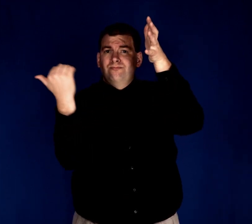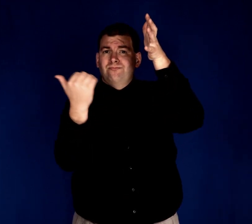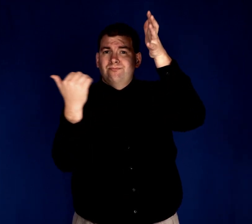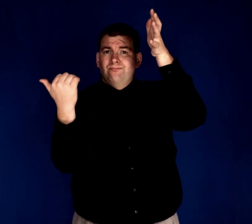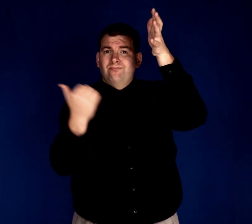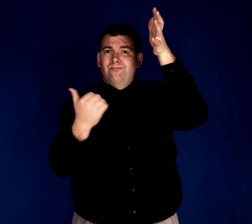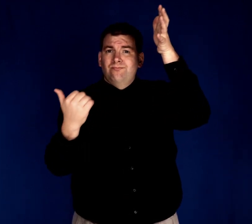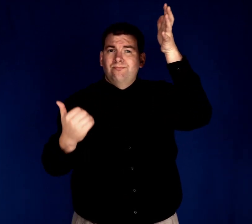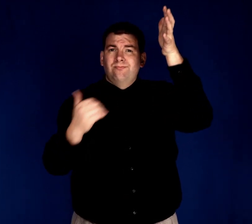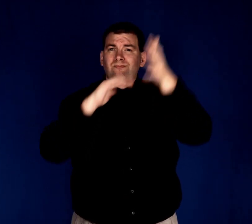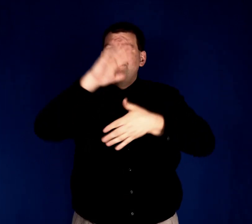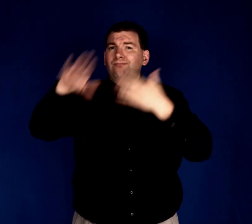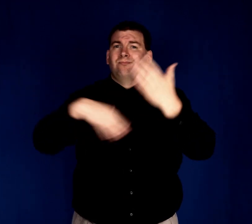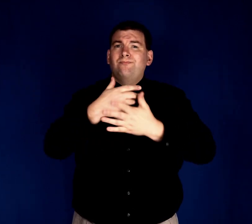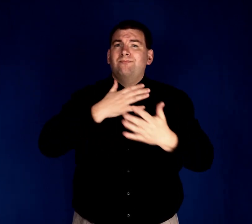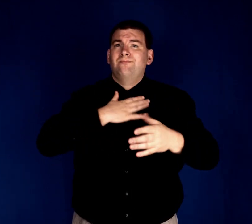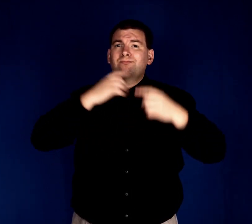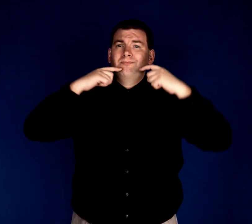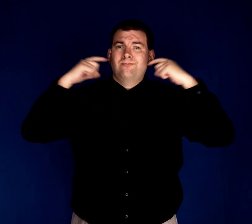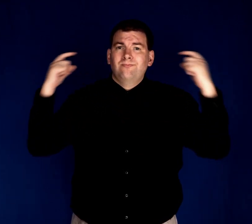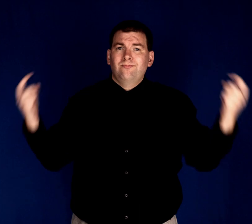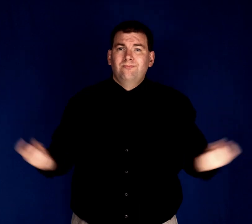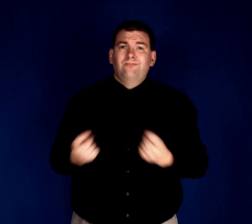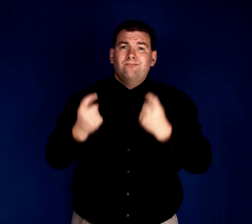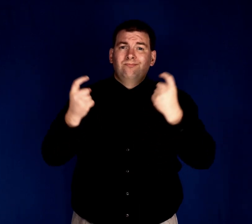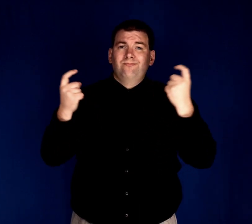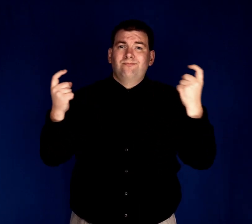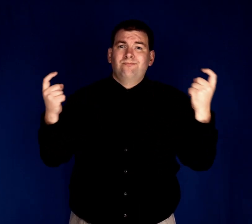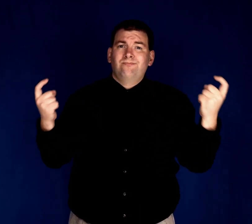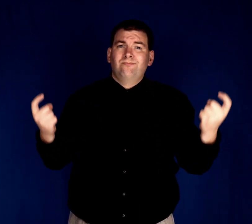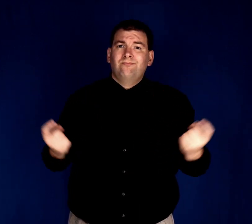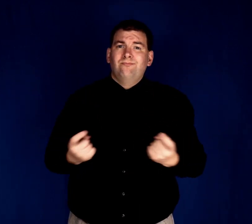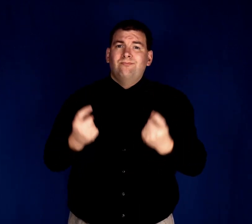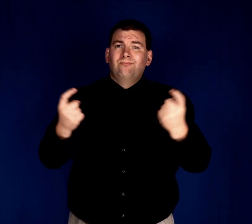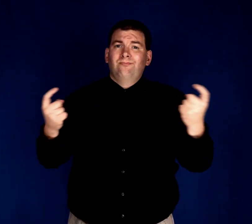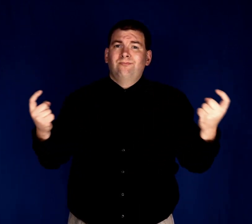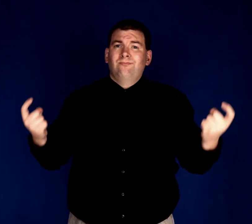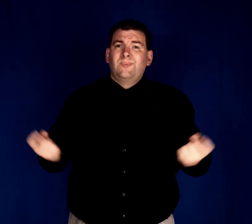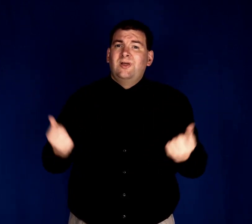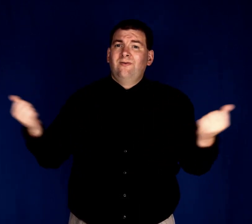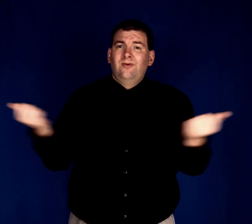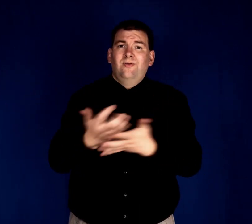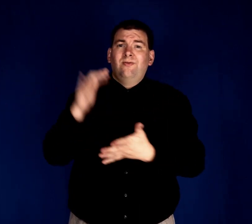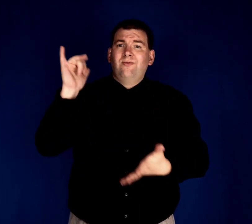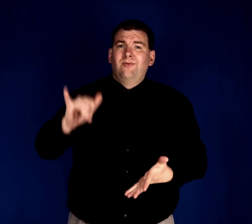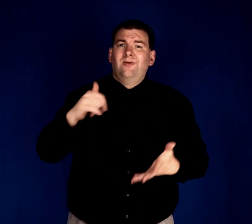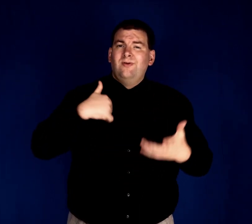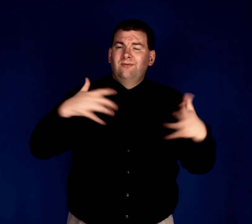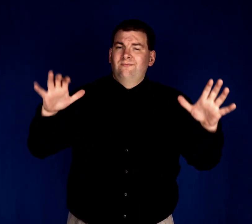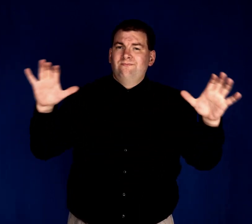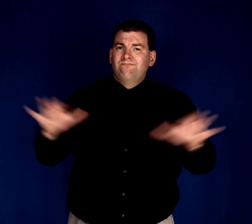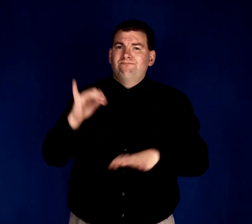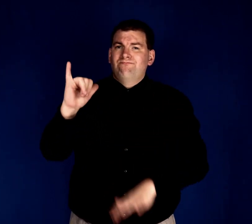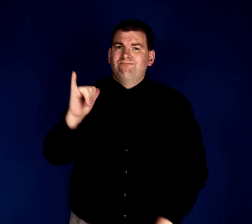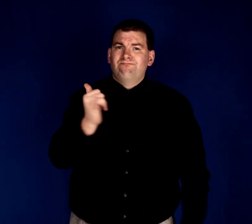Of all my sin Of everything that I've done wrong